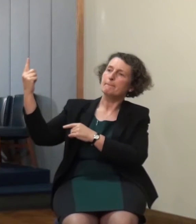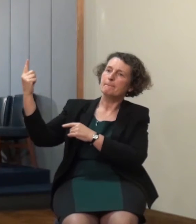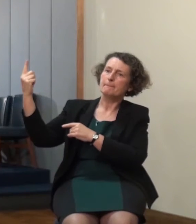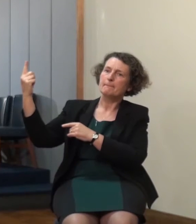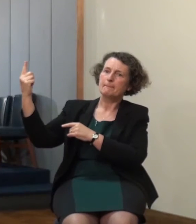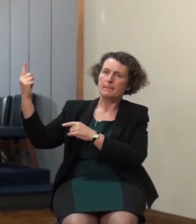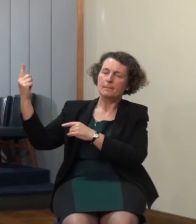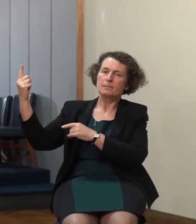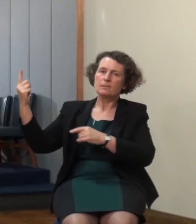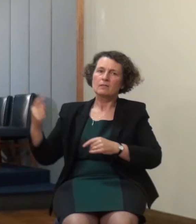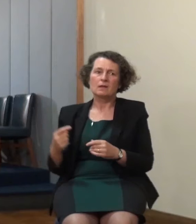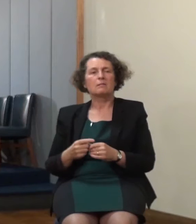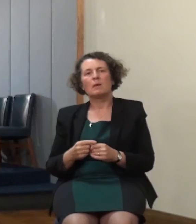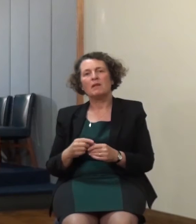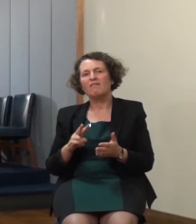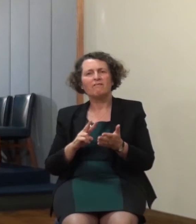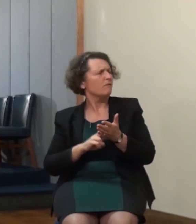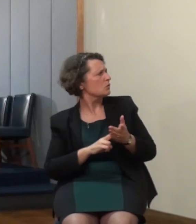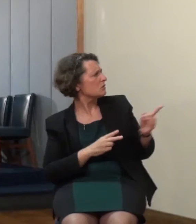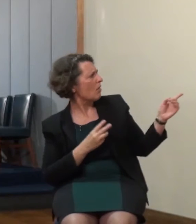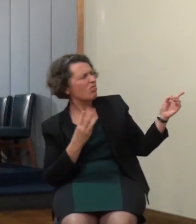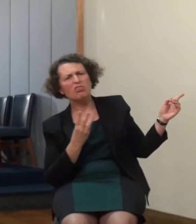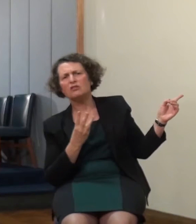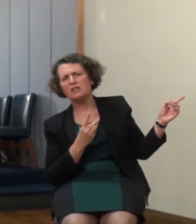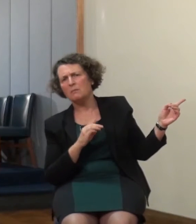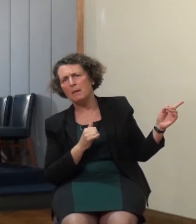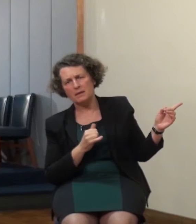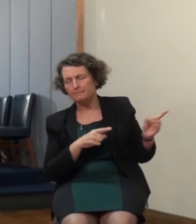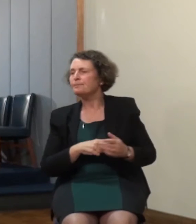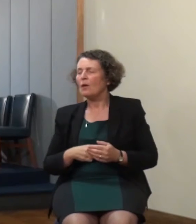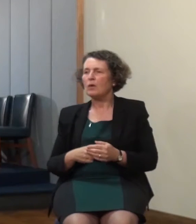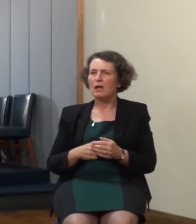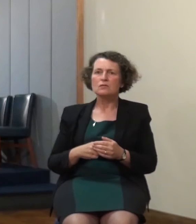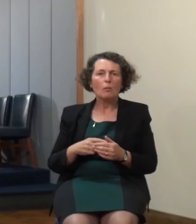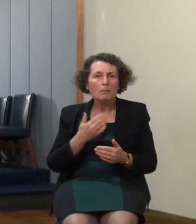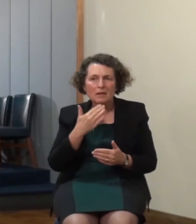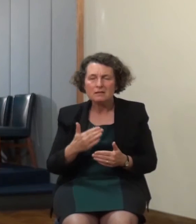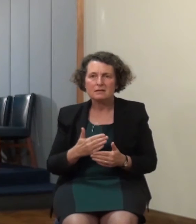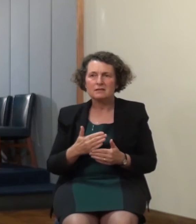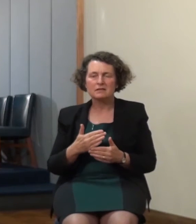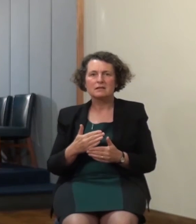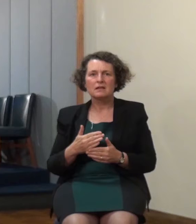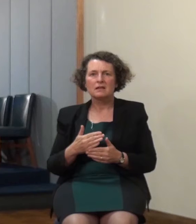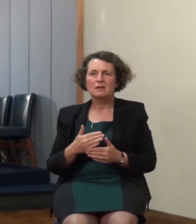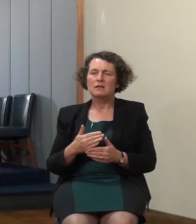your desire for the great and coming day keep your priorities your commitment your